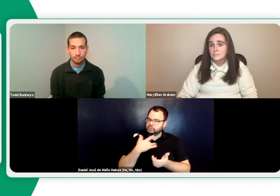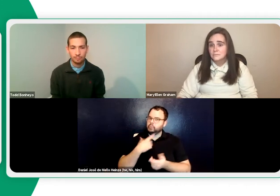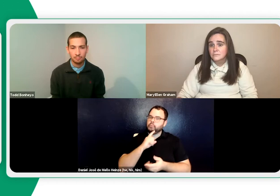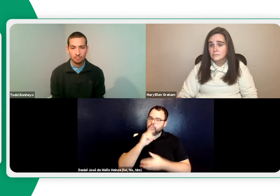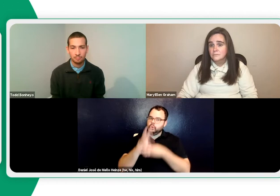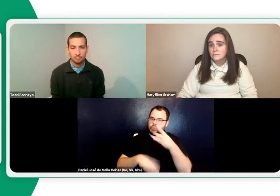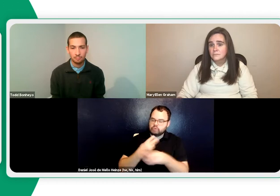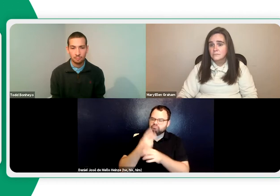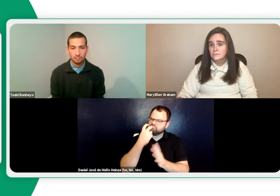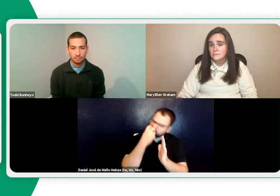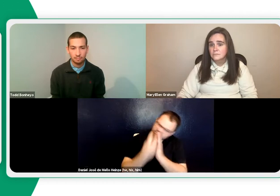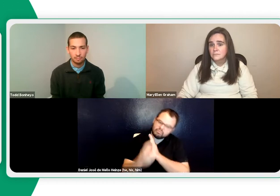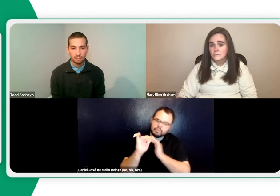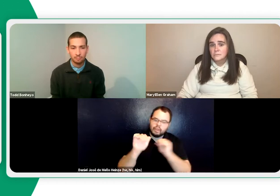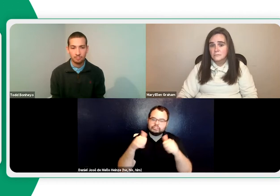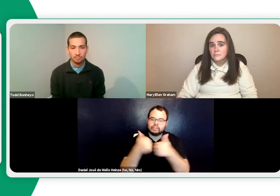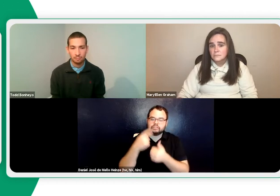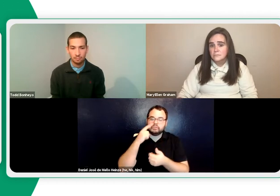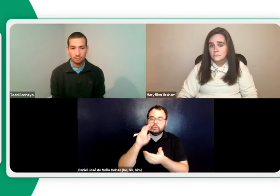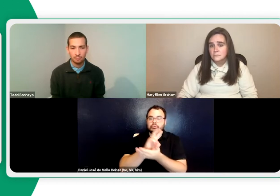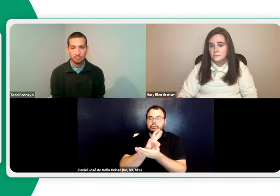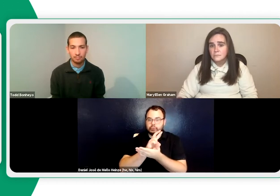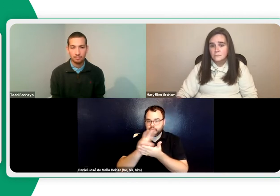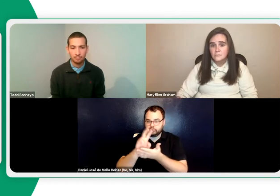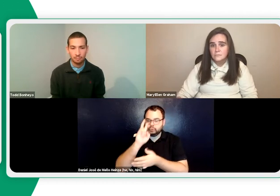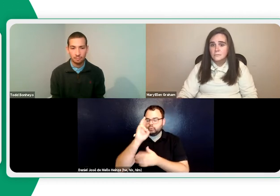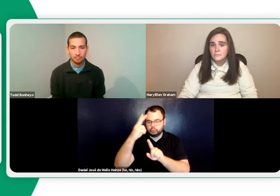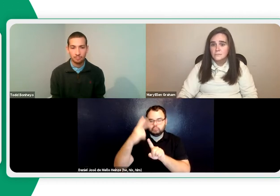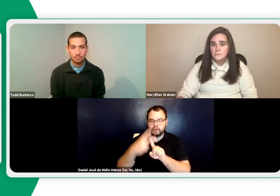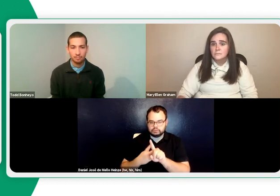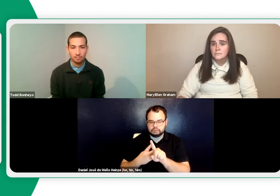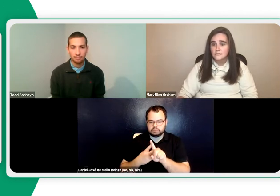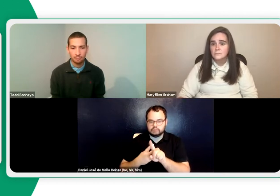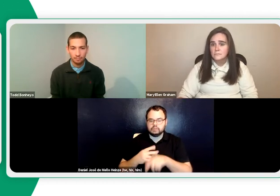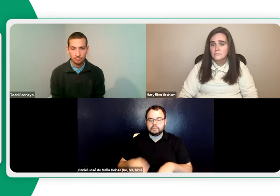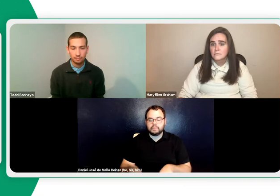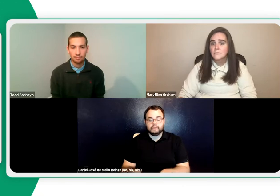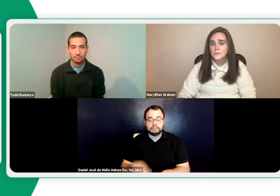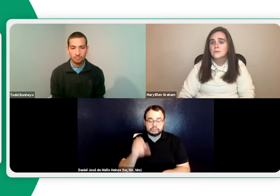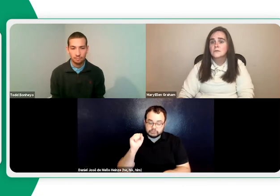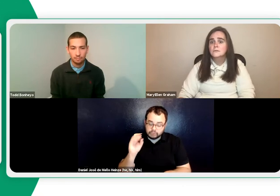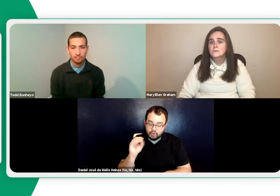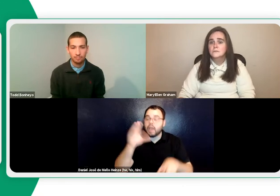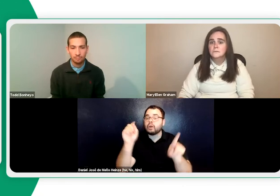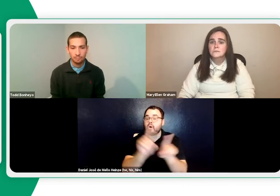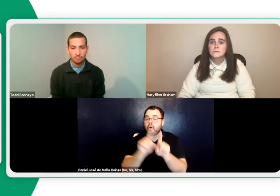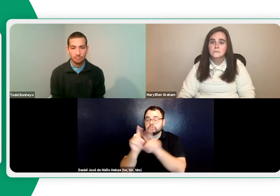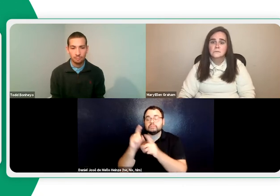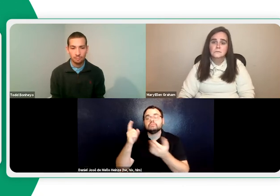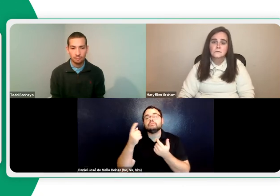up and then they have to write a check. So it feels like a real-world, real-life experience that they're immersed in for two